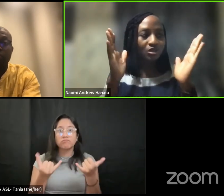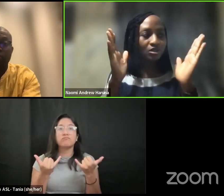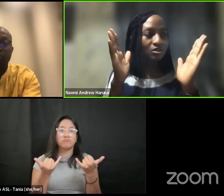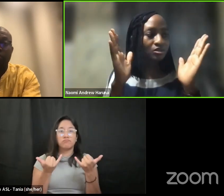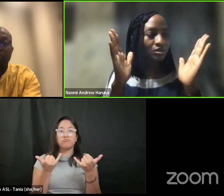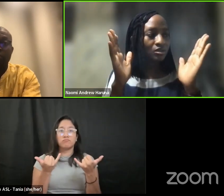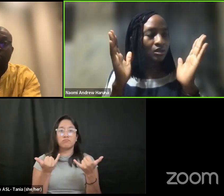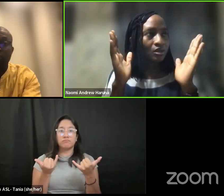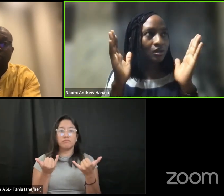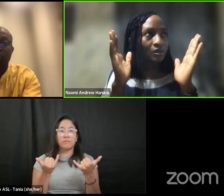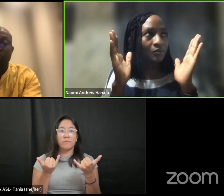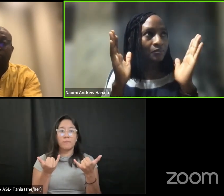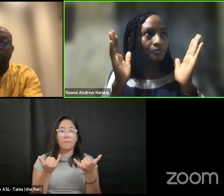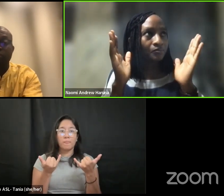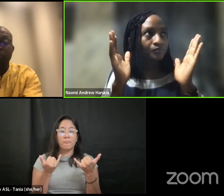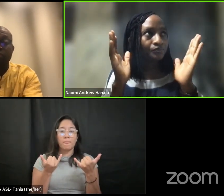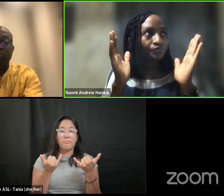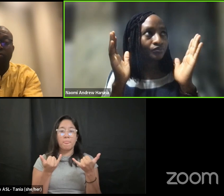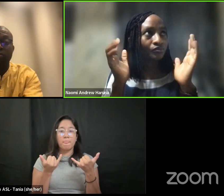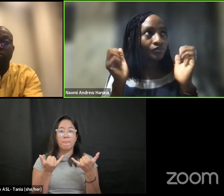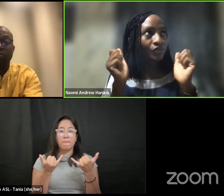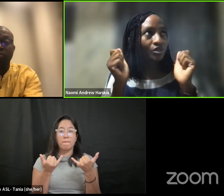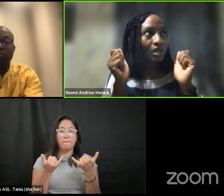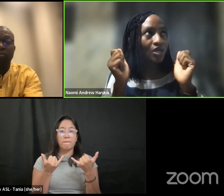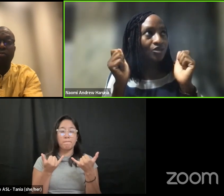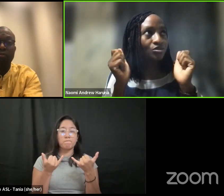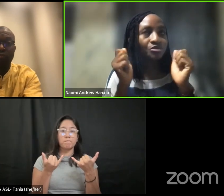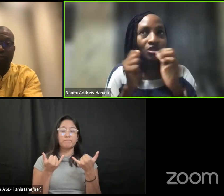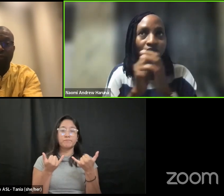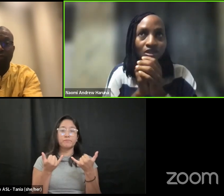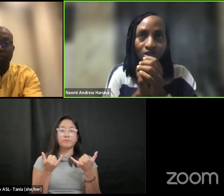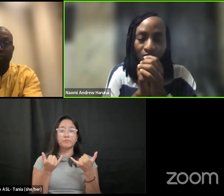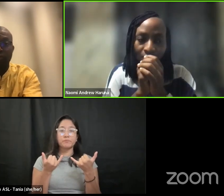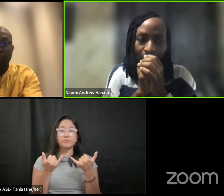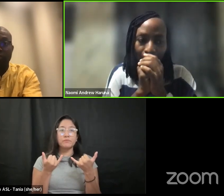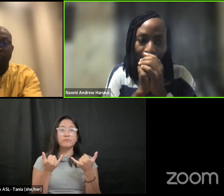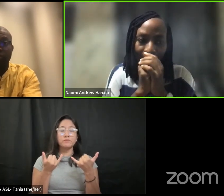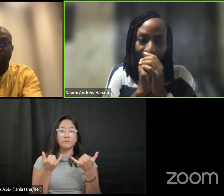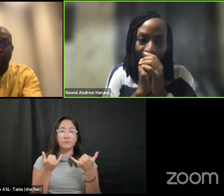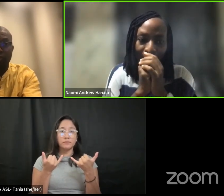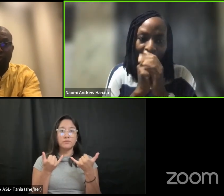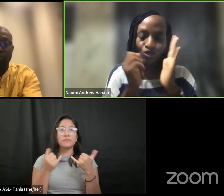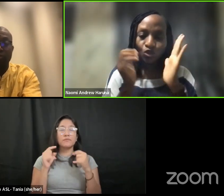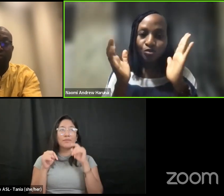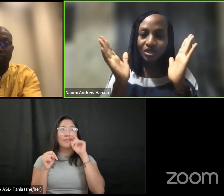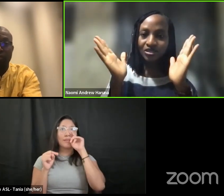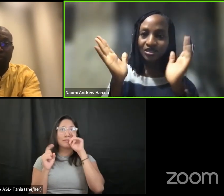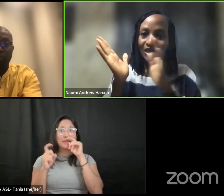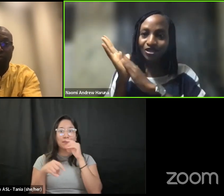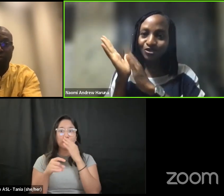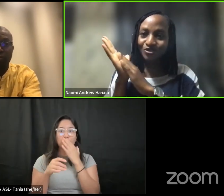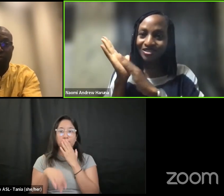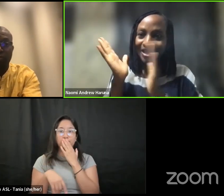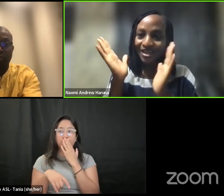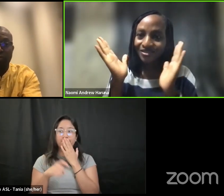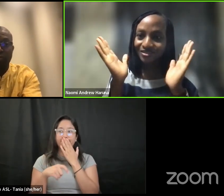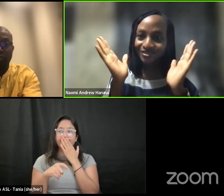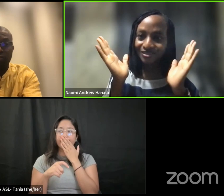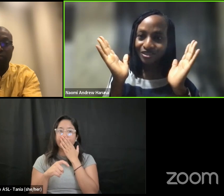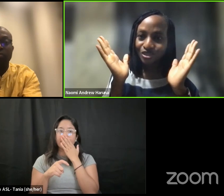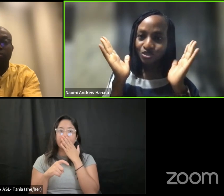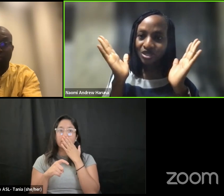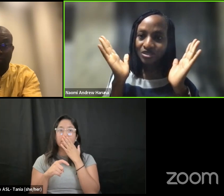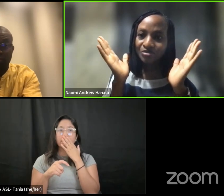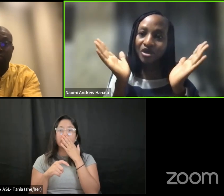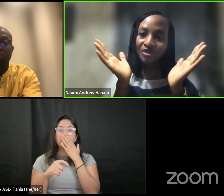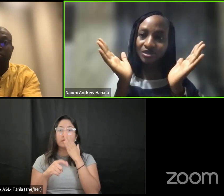has to be um has to be um has as open as it can to this hand